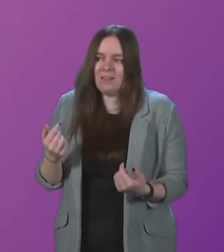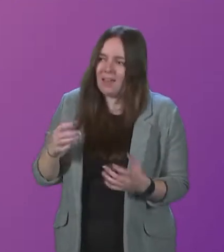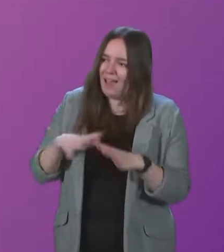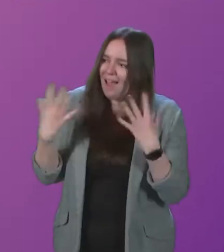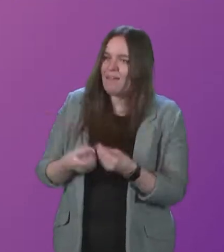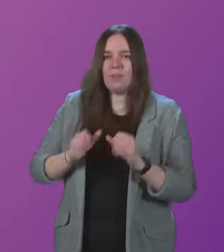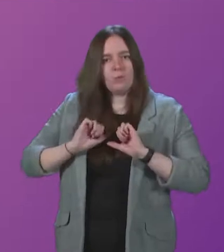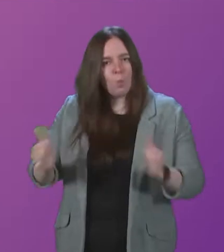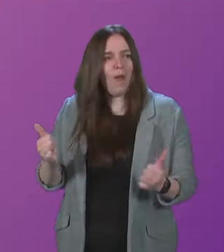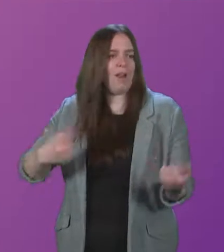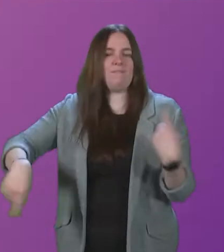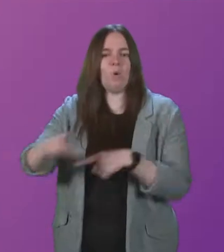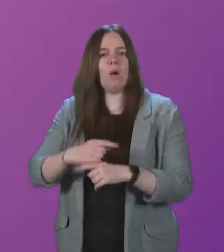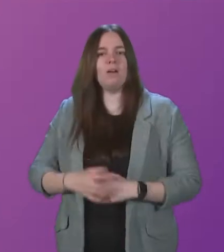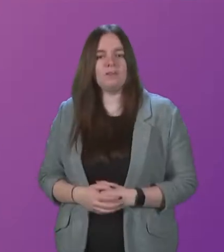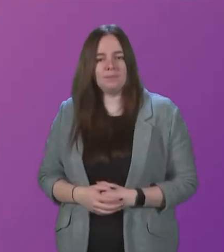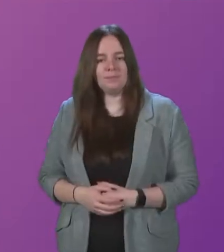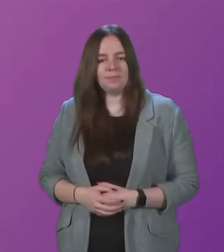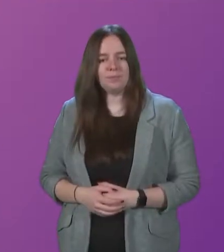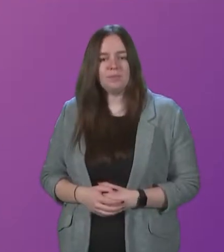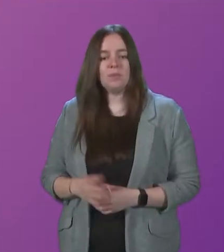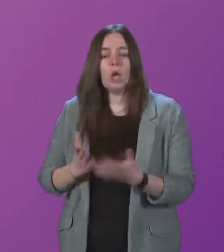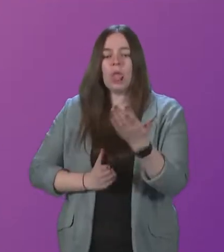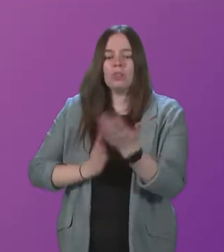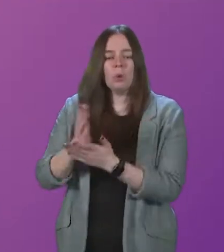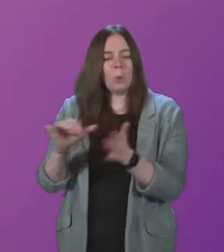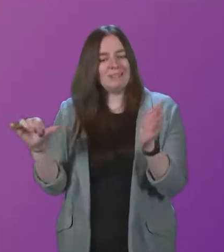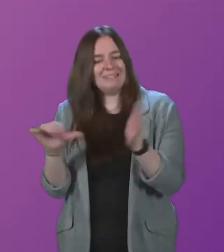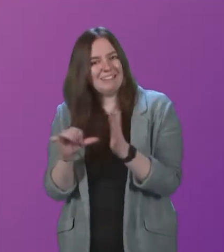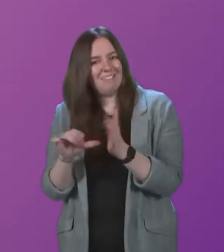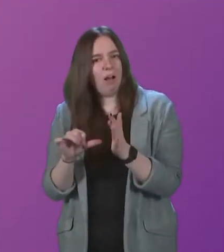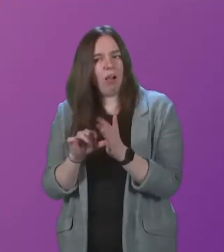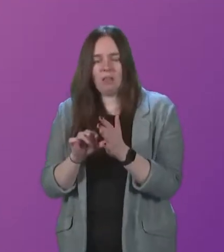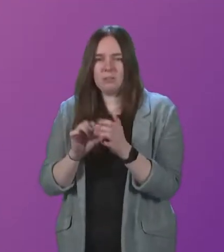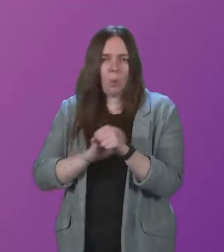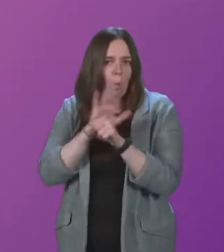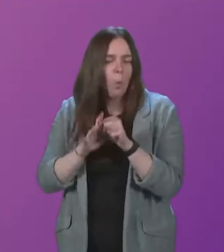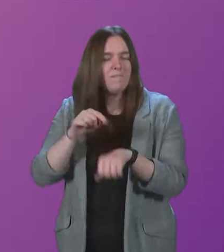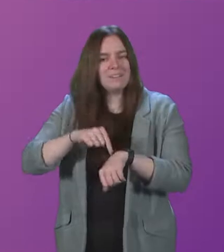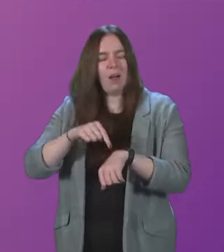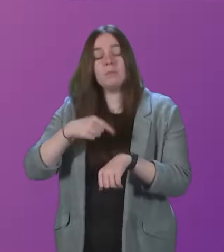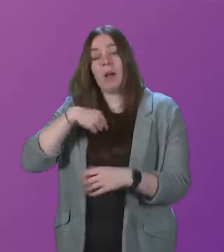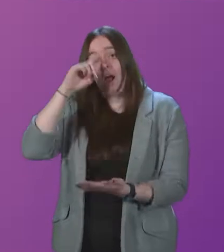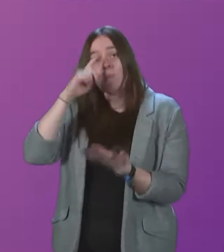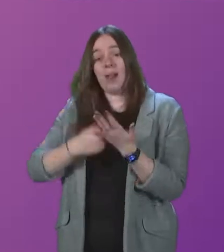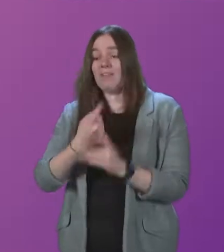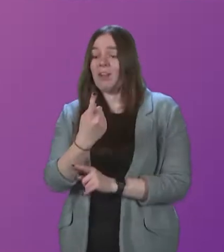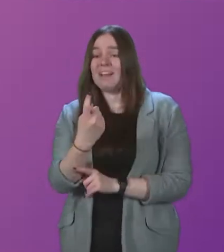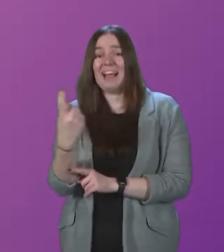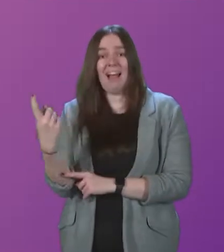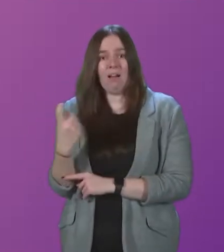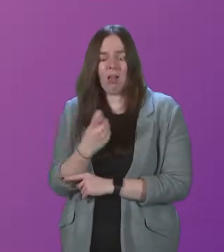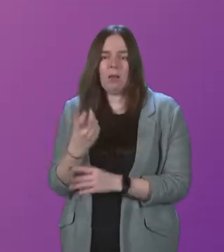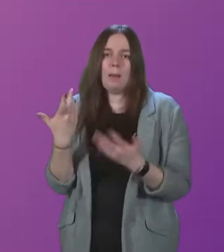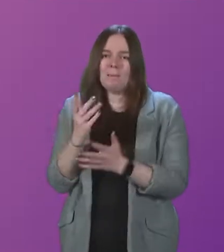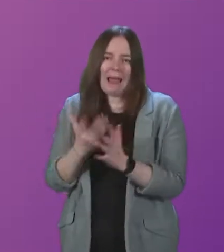well for us. In these difficult COVID times, I believe the Advent candles have taken on